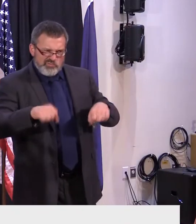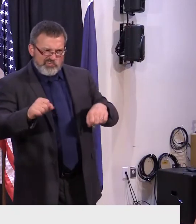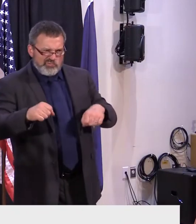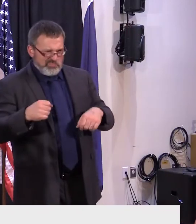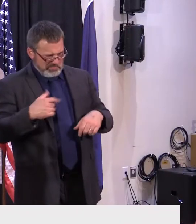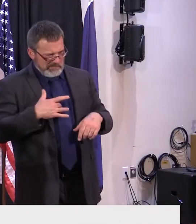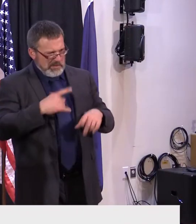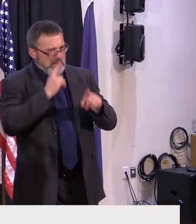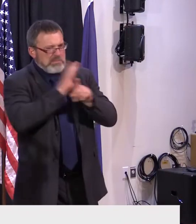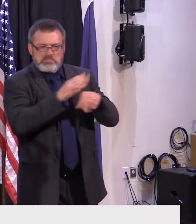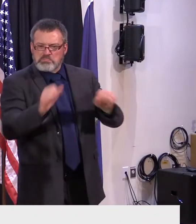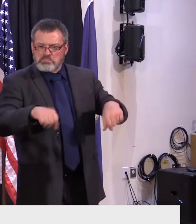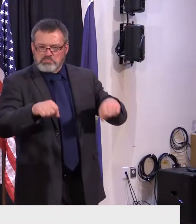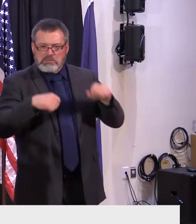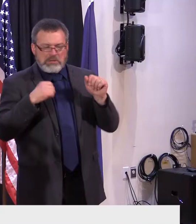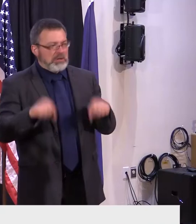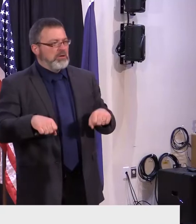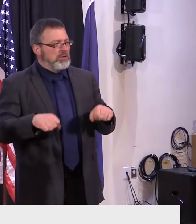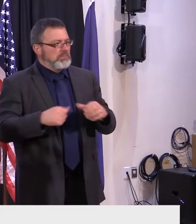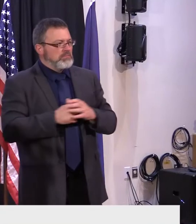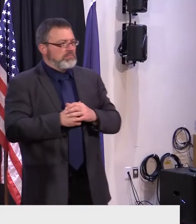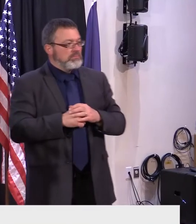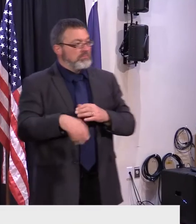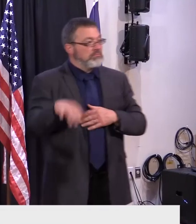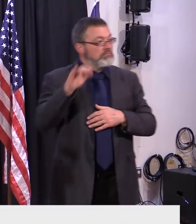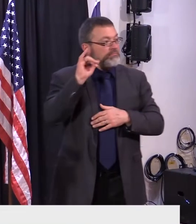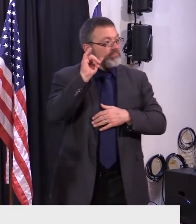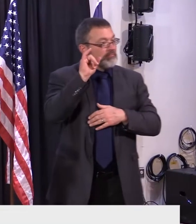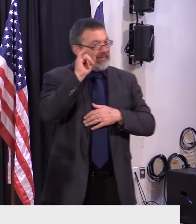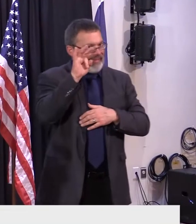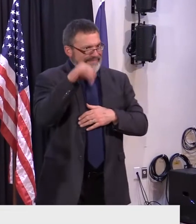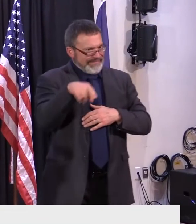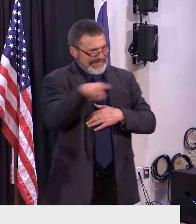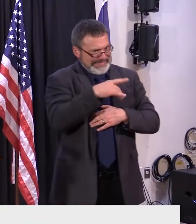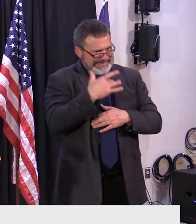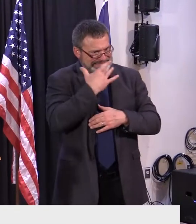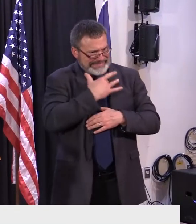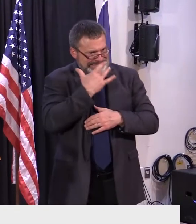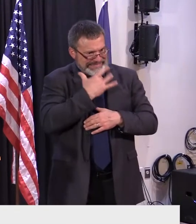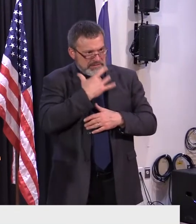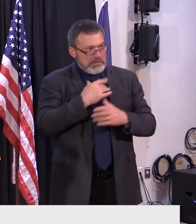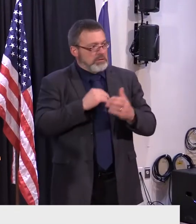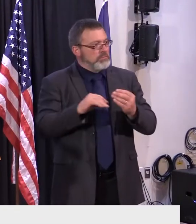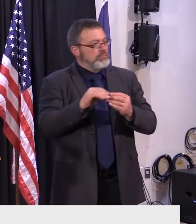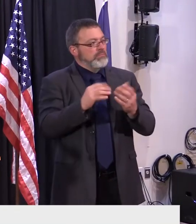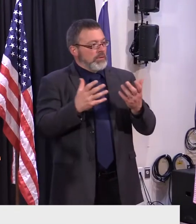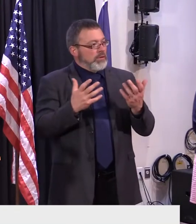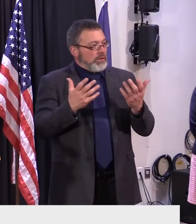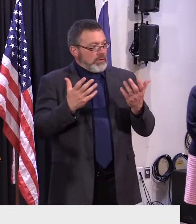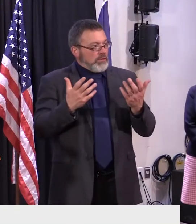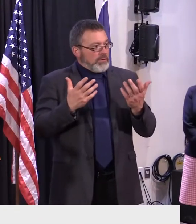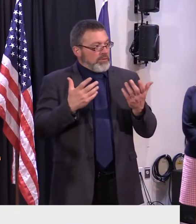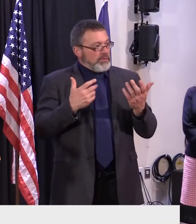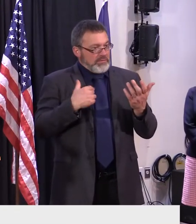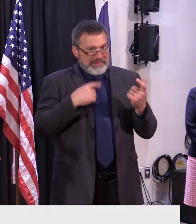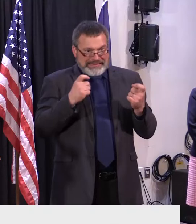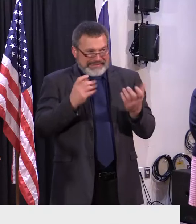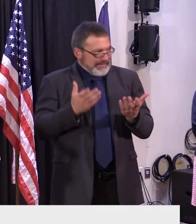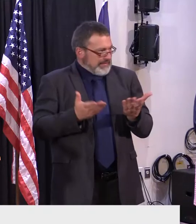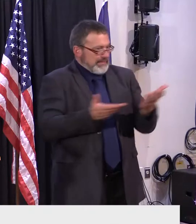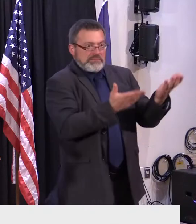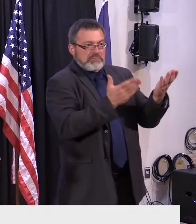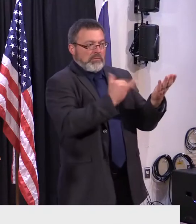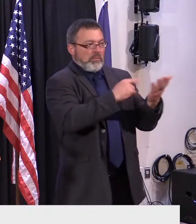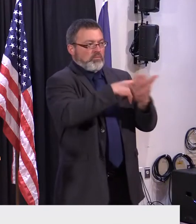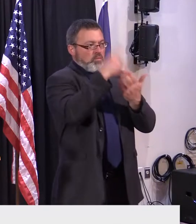you know, if you only have a certain amount of money to use for this regard, you